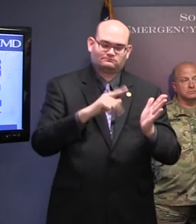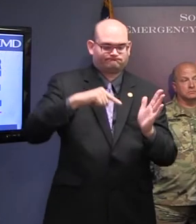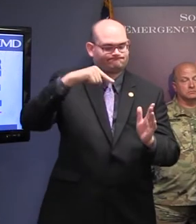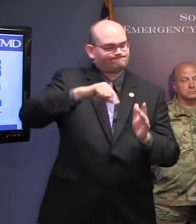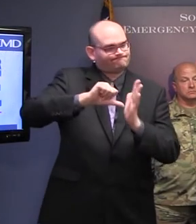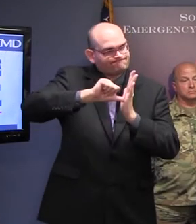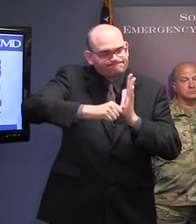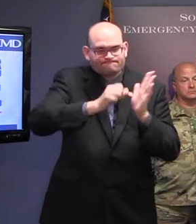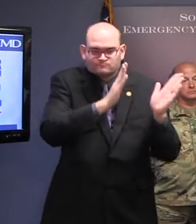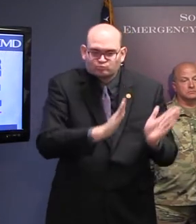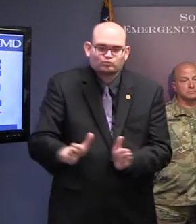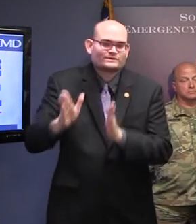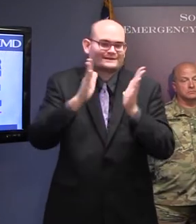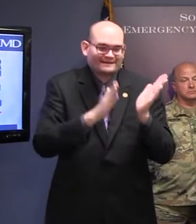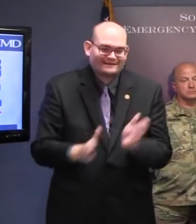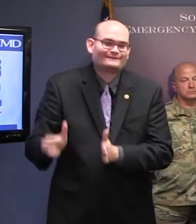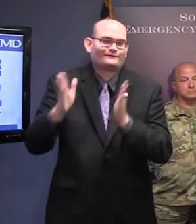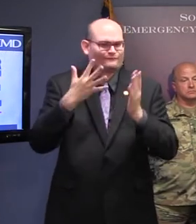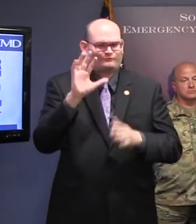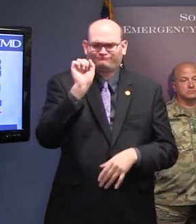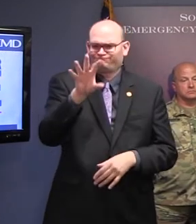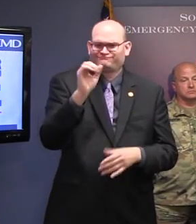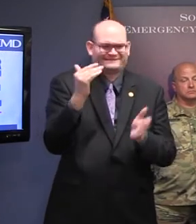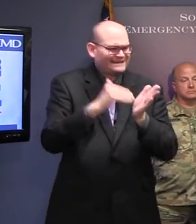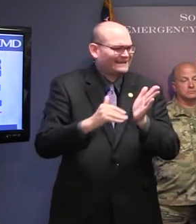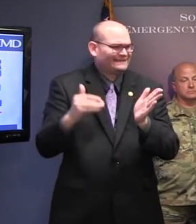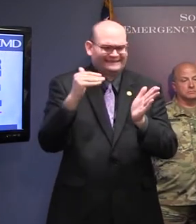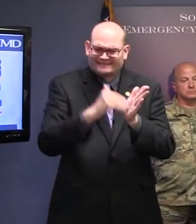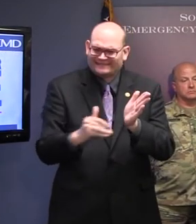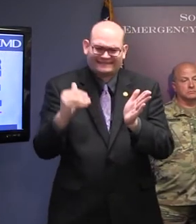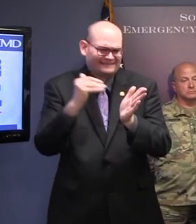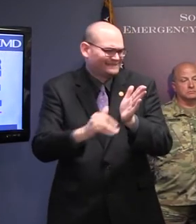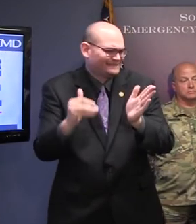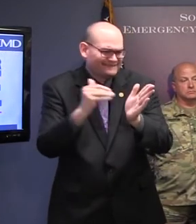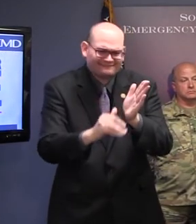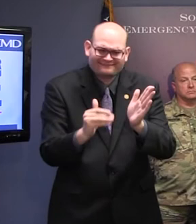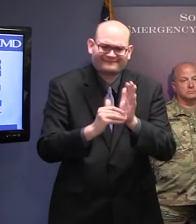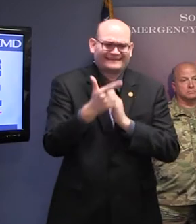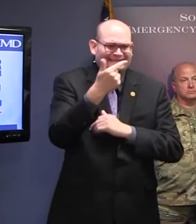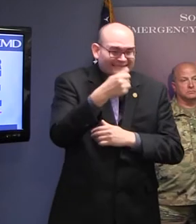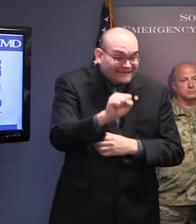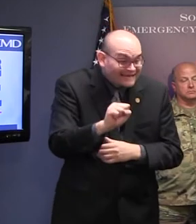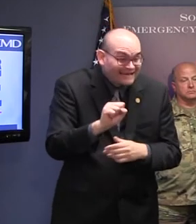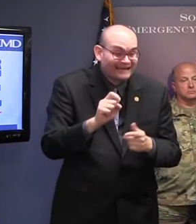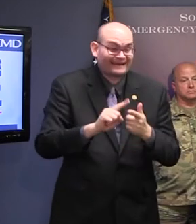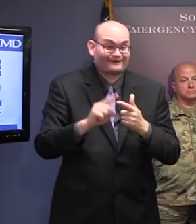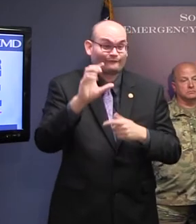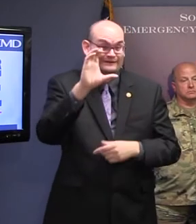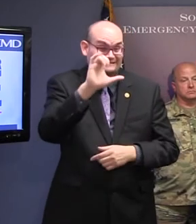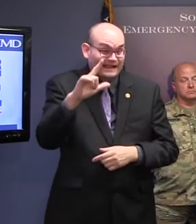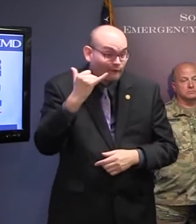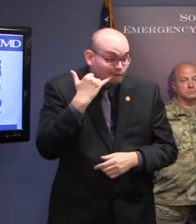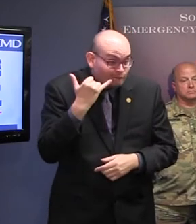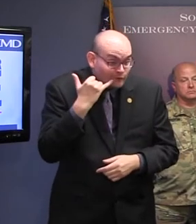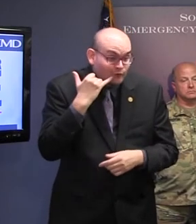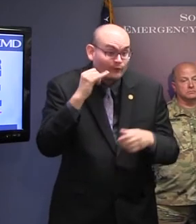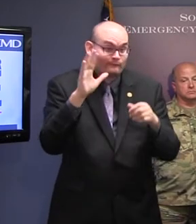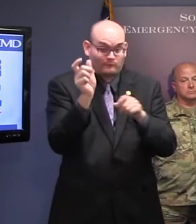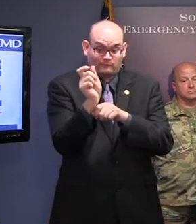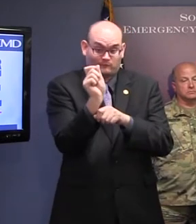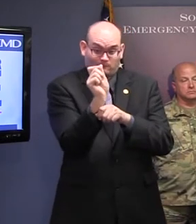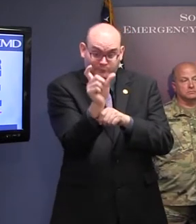things before. Make sure you have a full tank of gas, a cell phone with a charged battery, water, supplies for the kids,